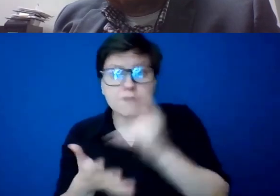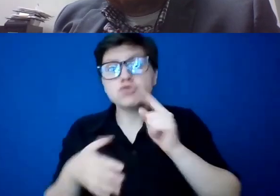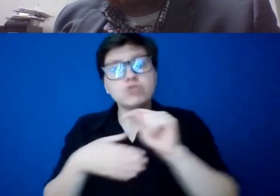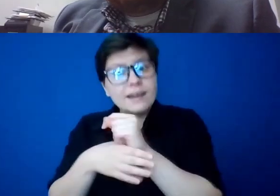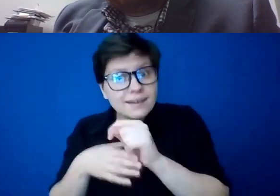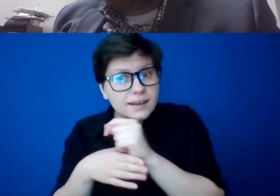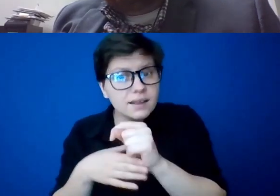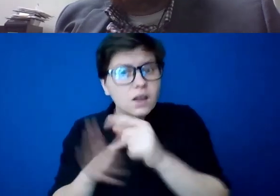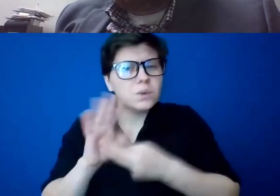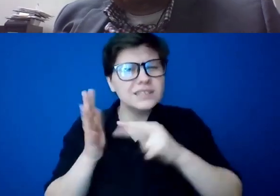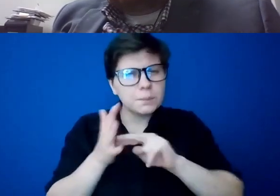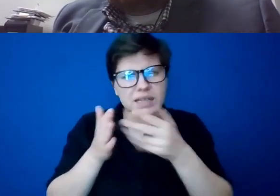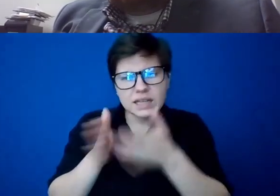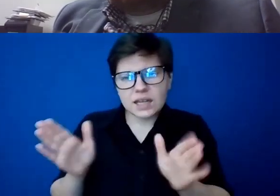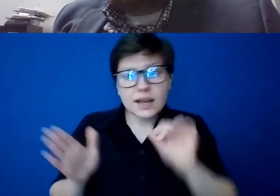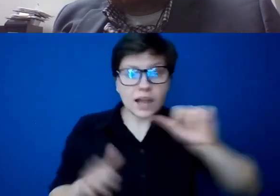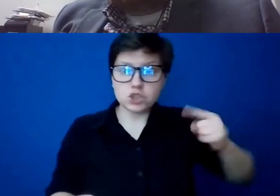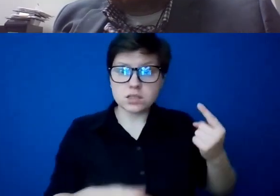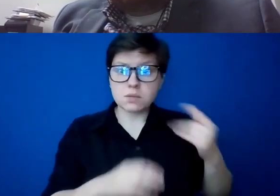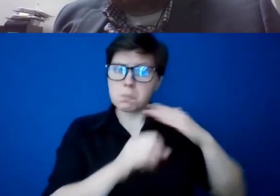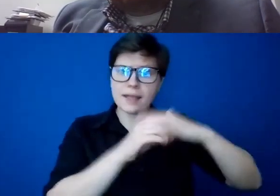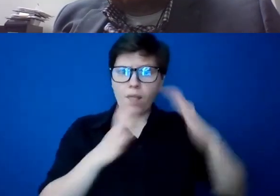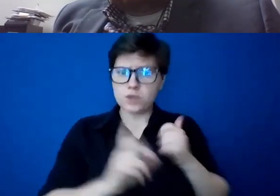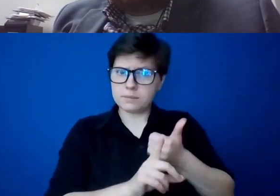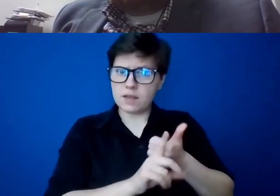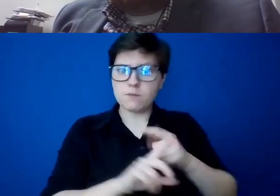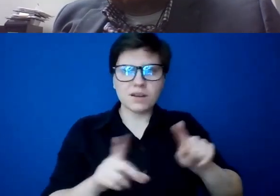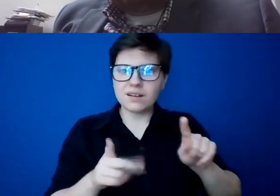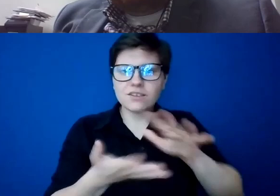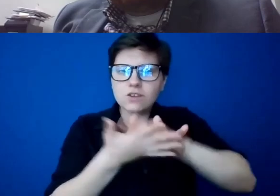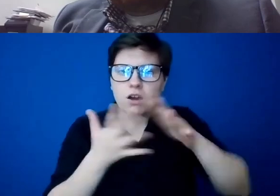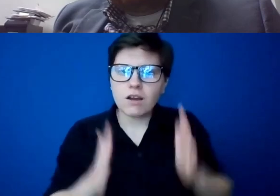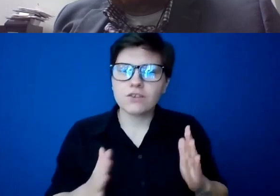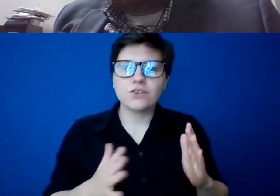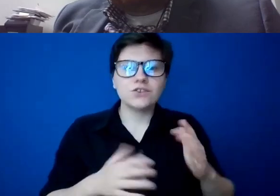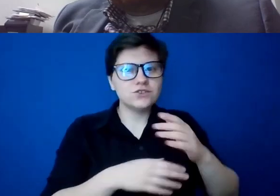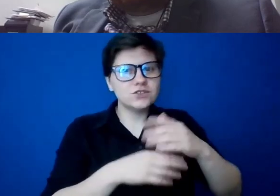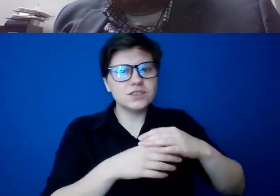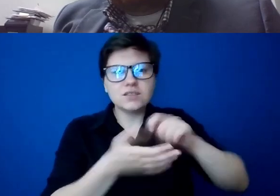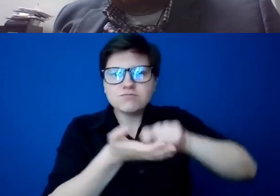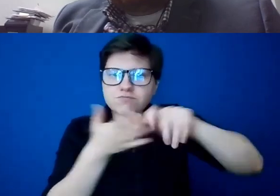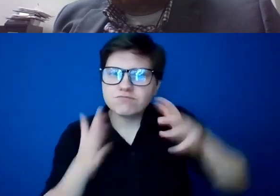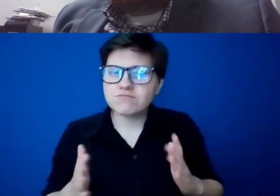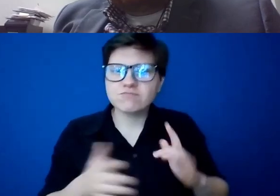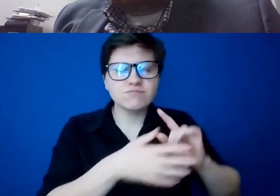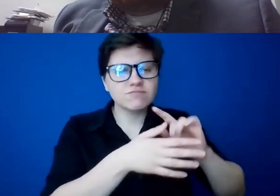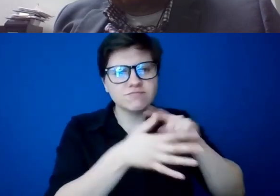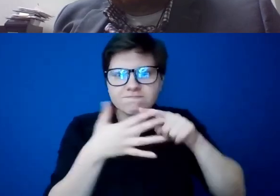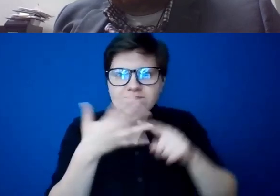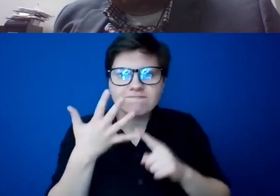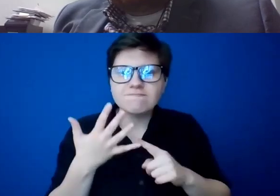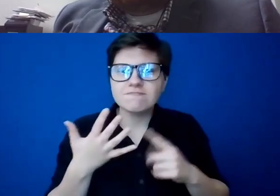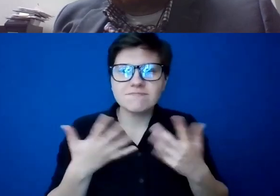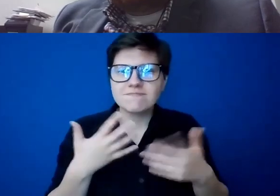um, not just theologians, but scholars, academics, uh, uh, uh,